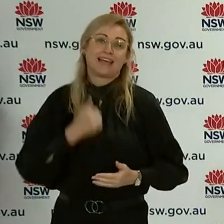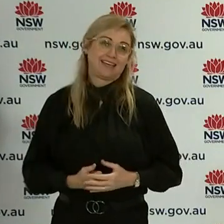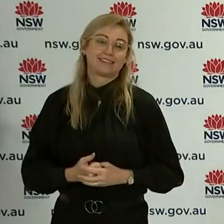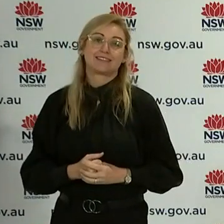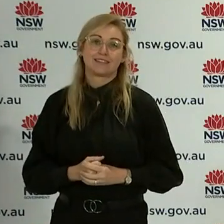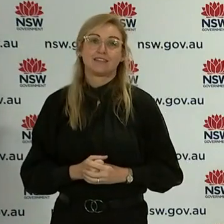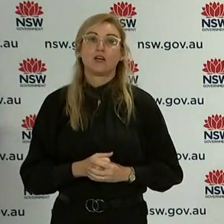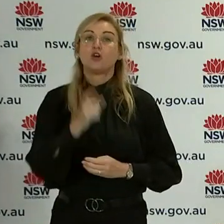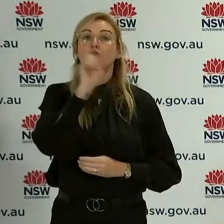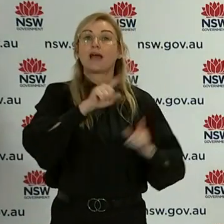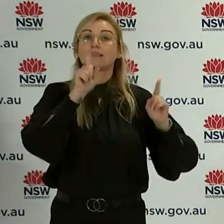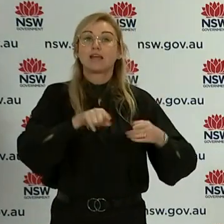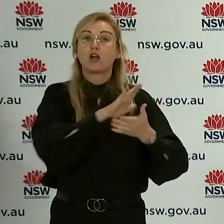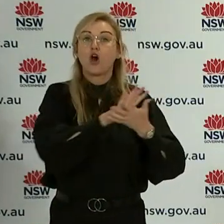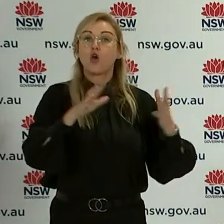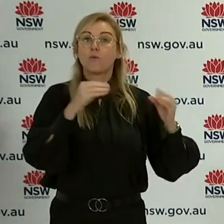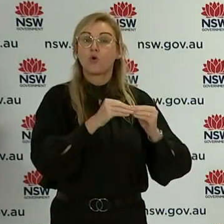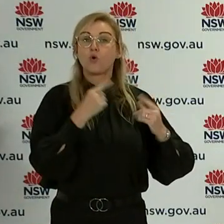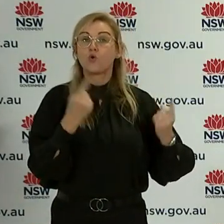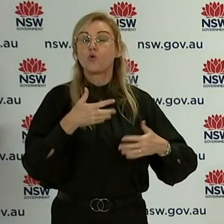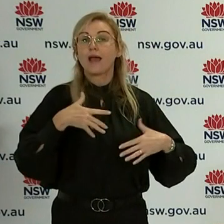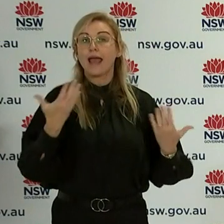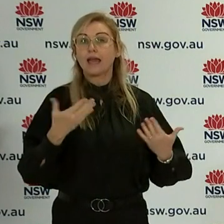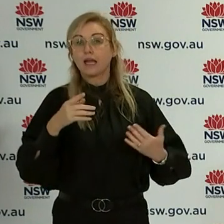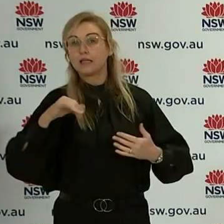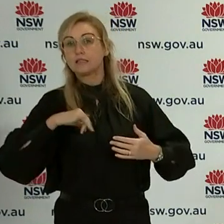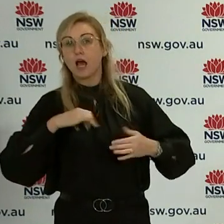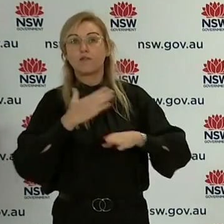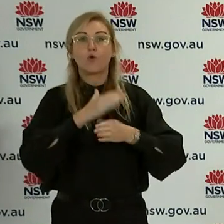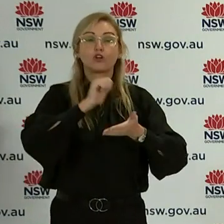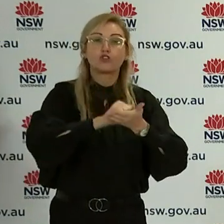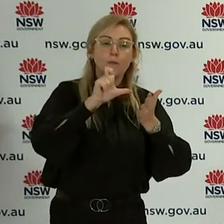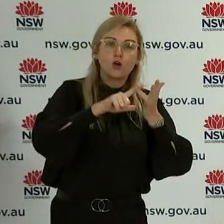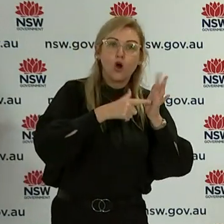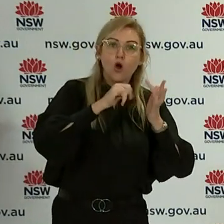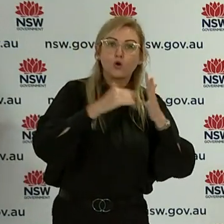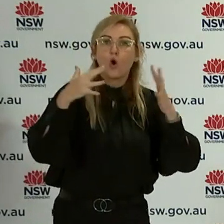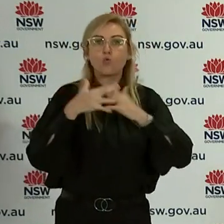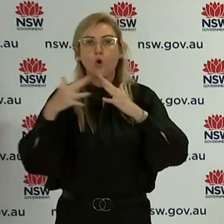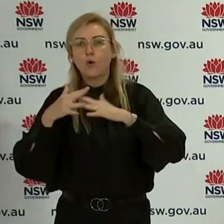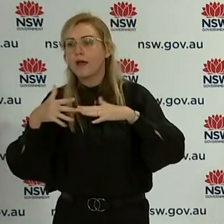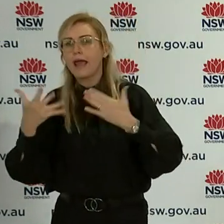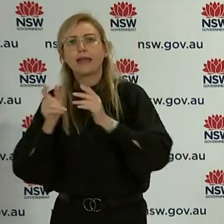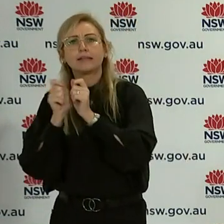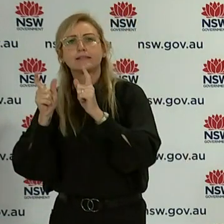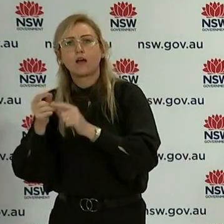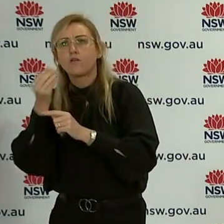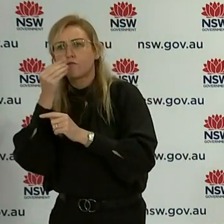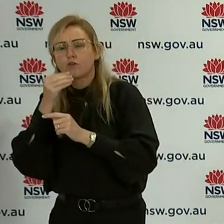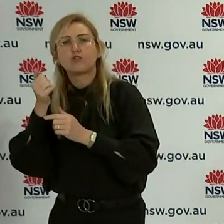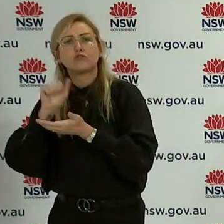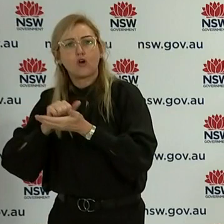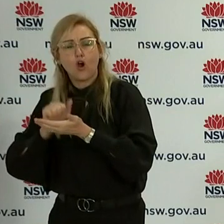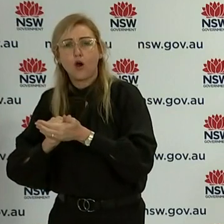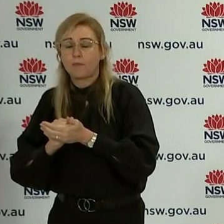you all know, in Homebush today, we're focusing on any worker who works in supermarkets or face-to-face food, retail. There are thousands of